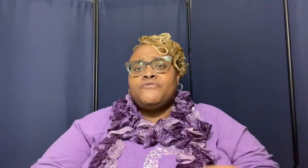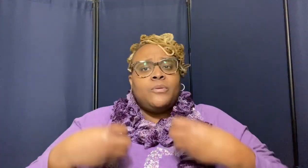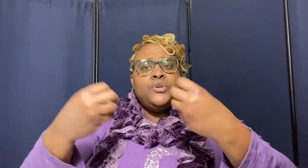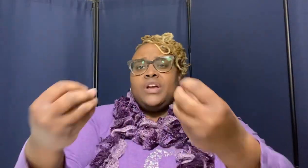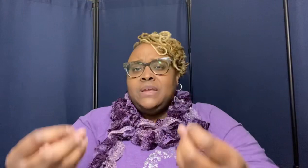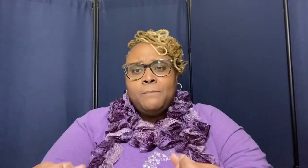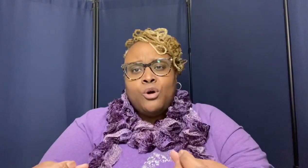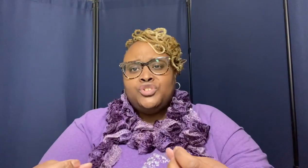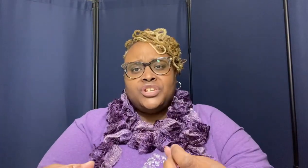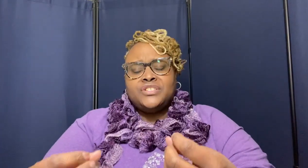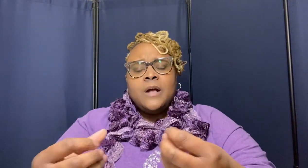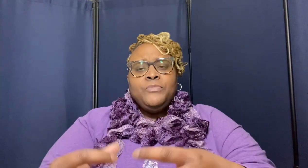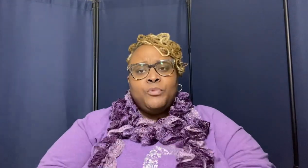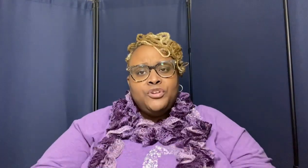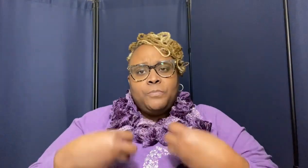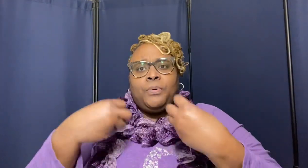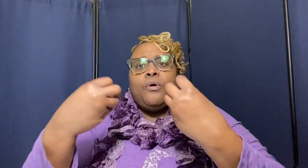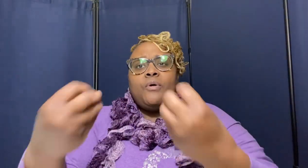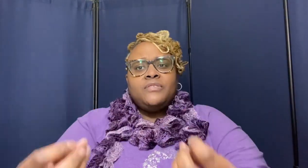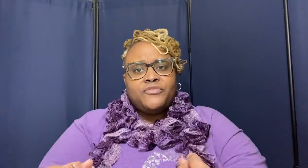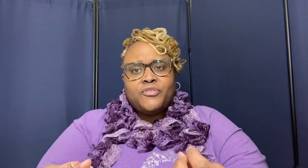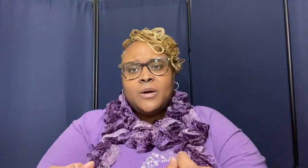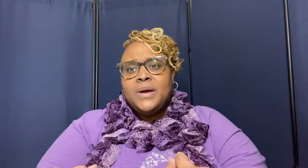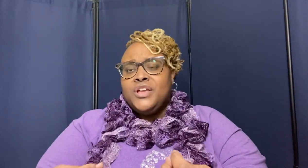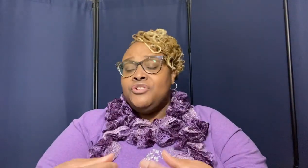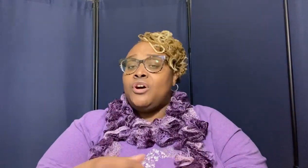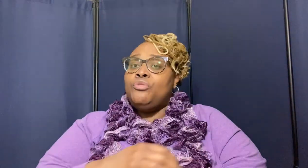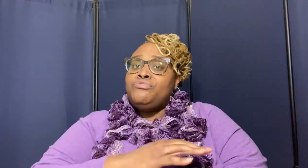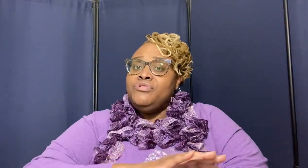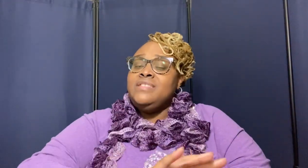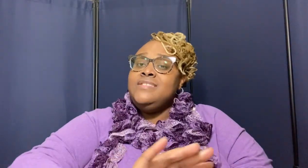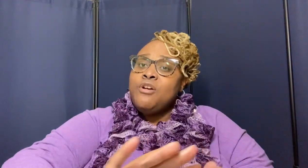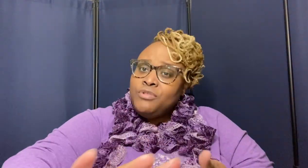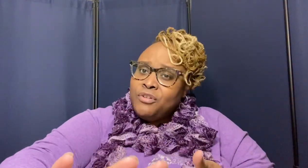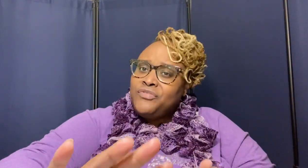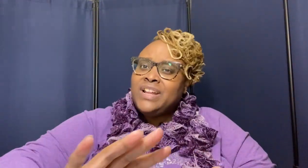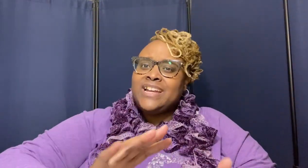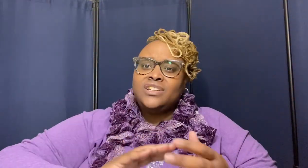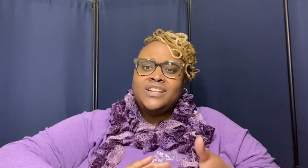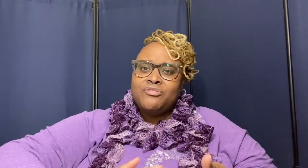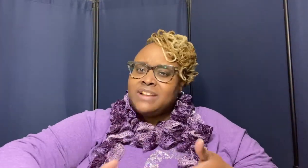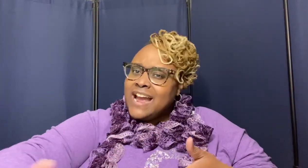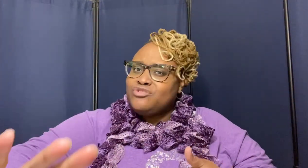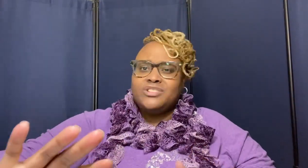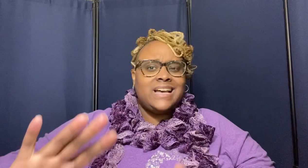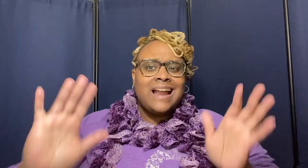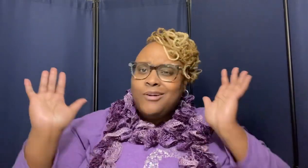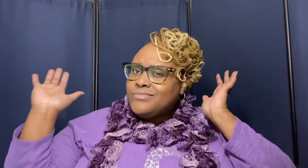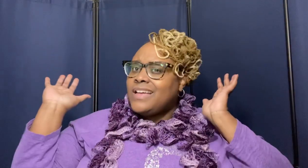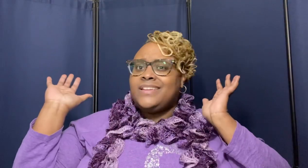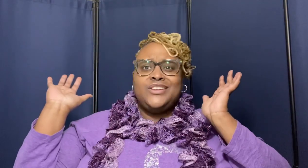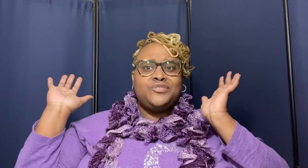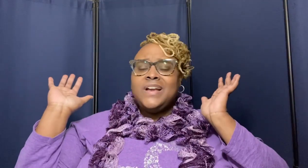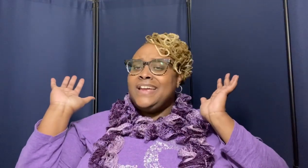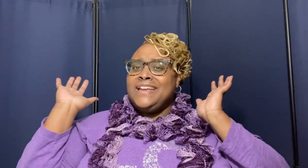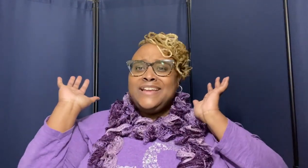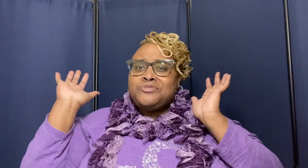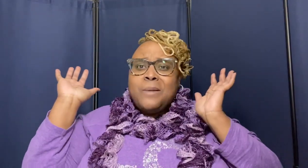from your emotions when you're pouring from you know your your fleshly your natural side i don't think he he trip